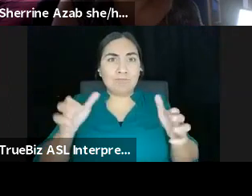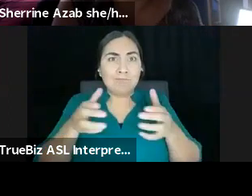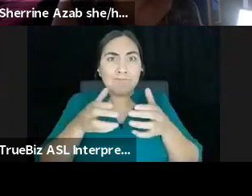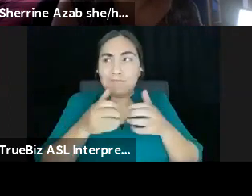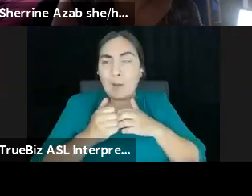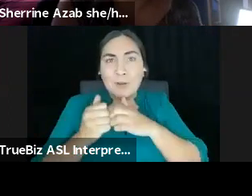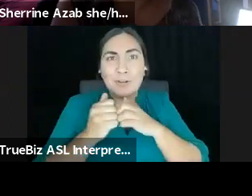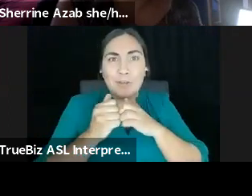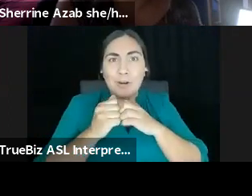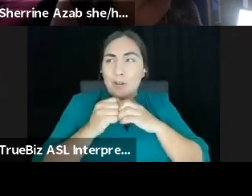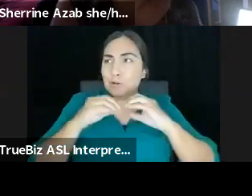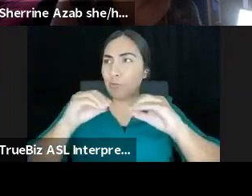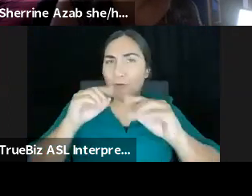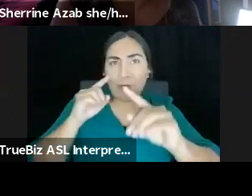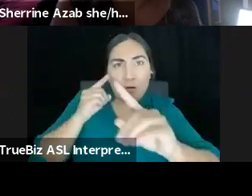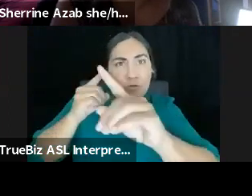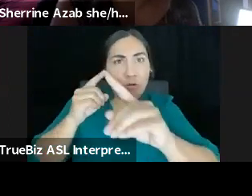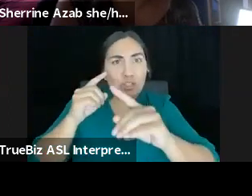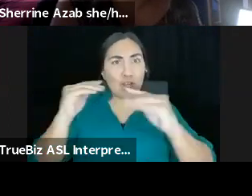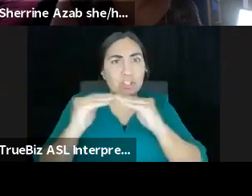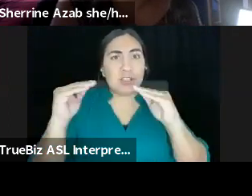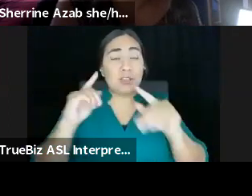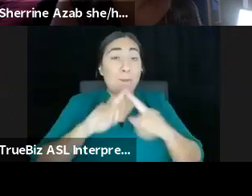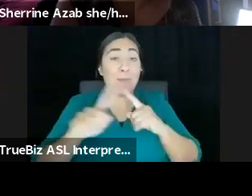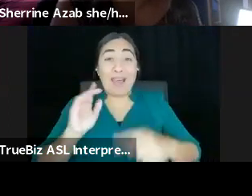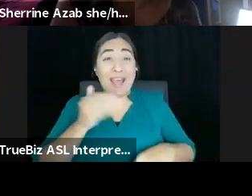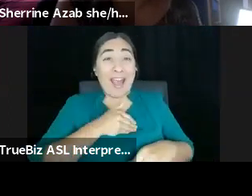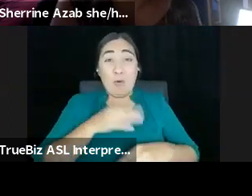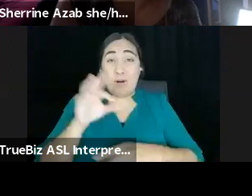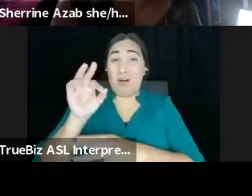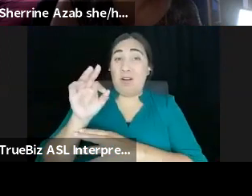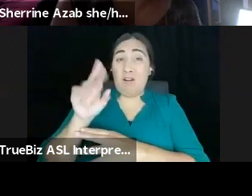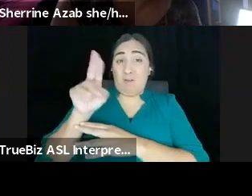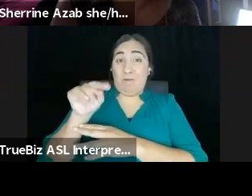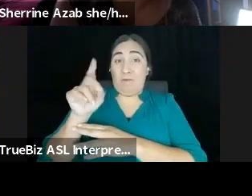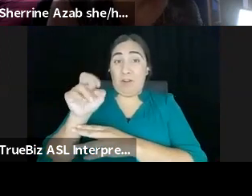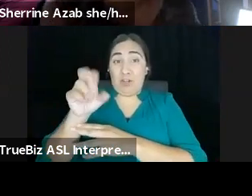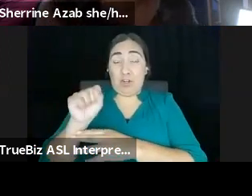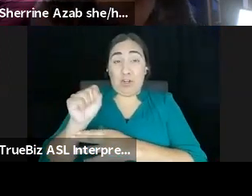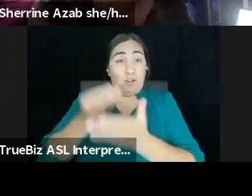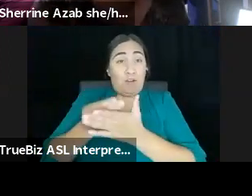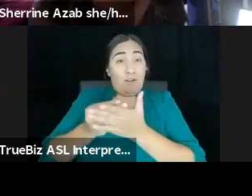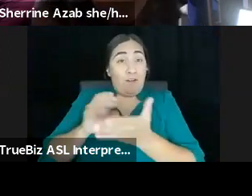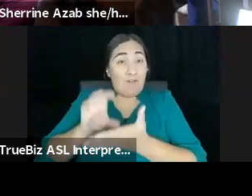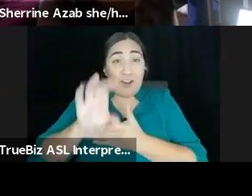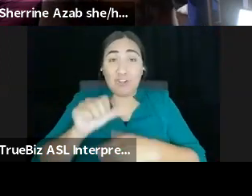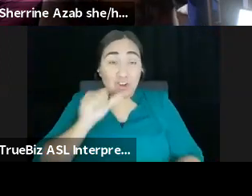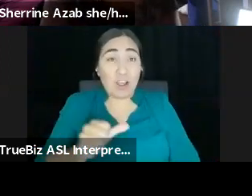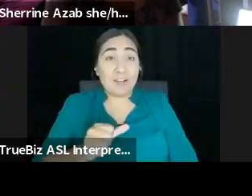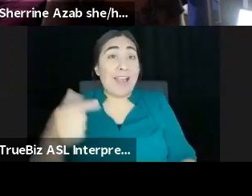So what are we going to do? I mean, I don't know if we can call the Mellon Foundation and be like, yo bros, let's have a chit chat. Um, I mean, that's what I'm gonna do.